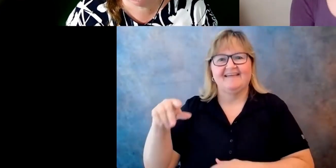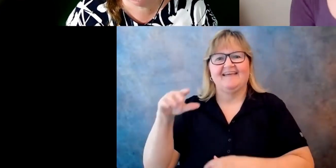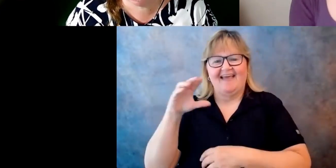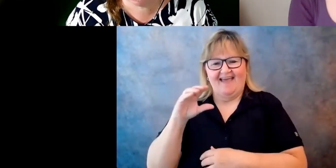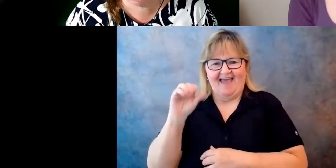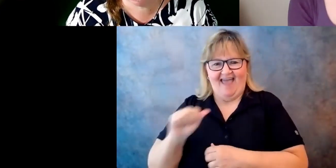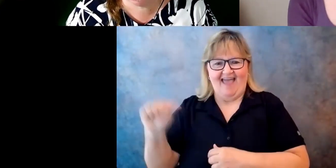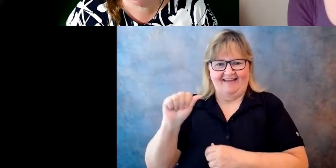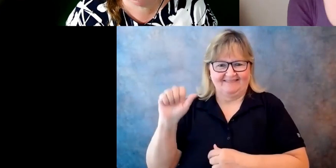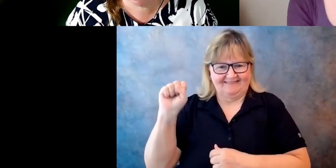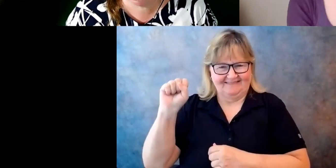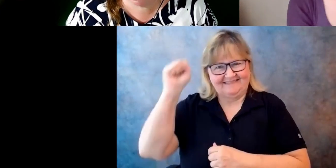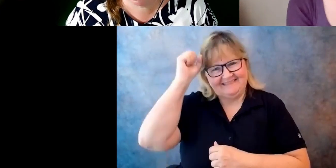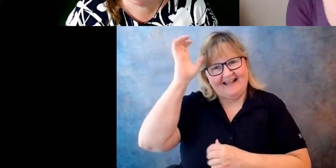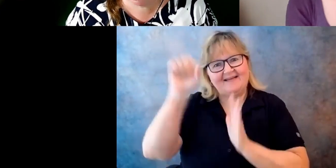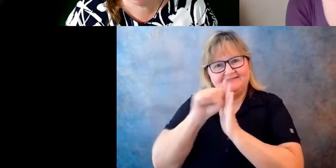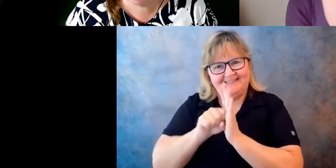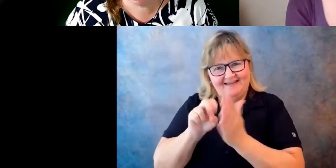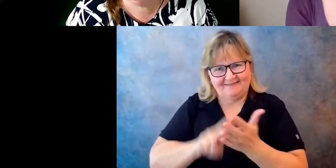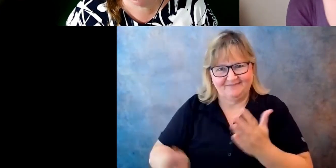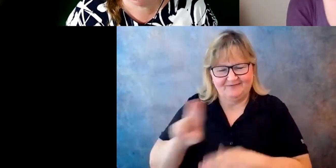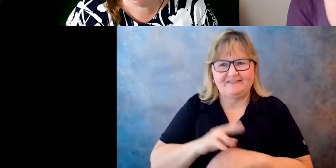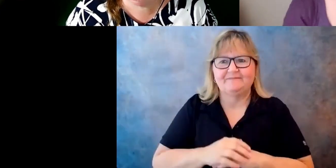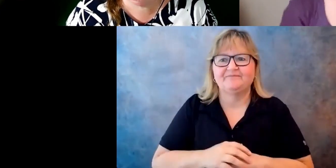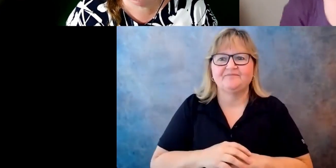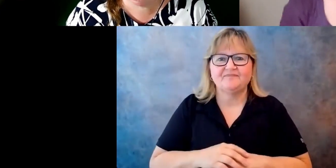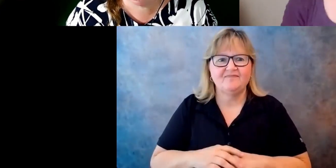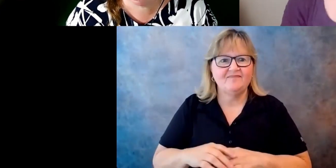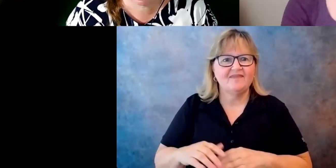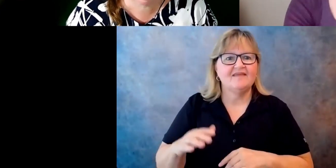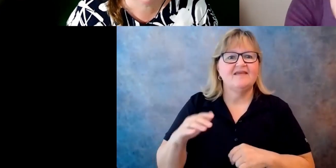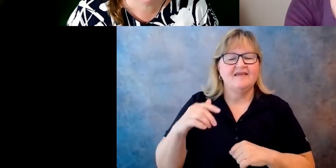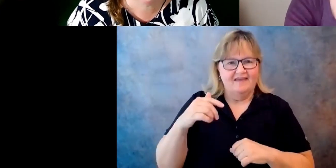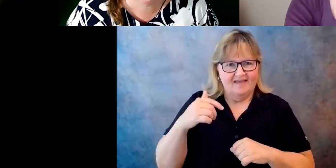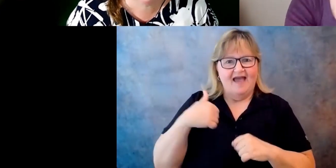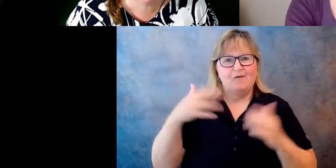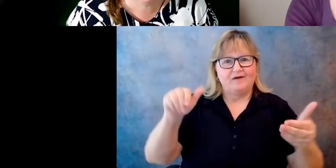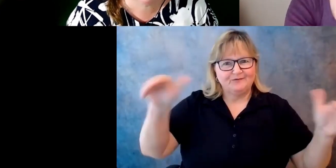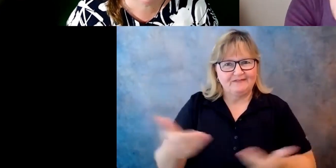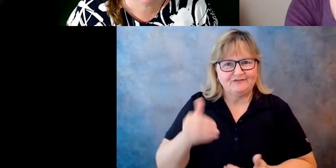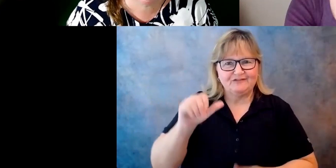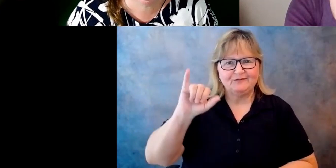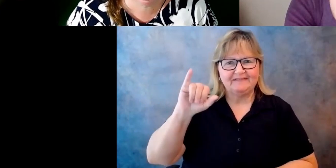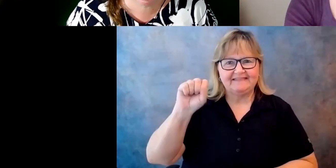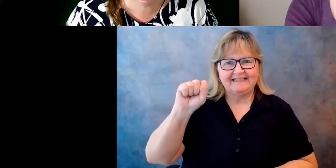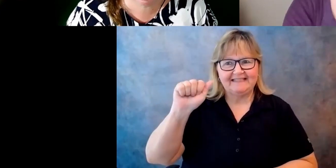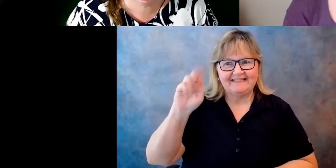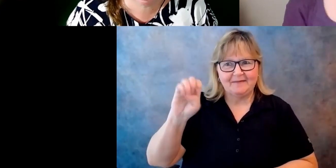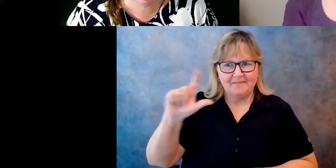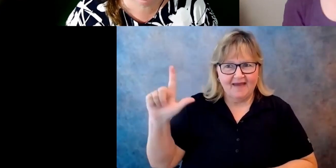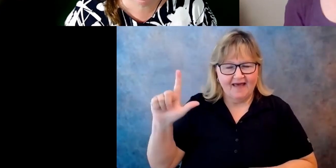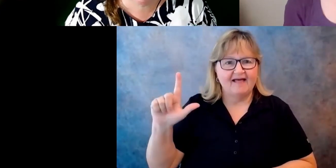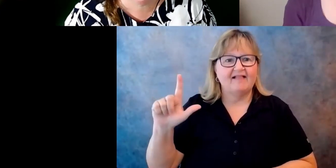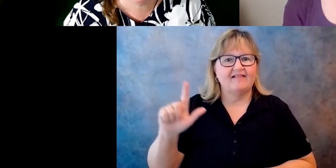Isabel Hodge is a distinguished leader and advocate in the disability rights movement. She's executive director of the